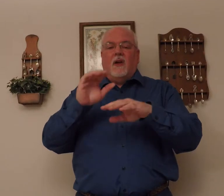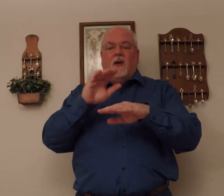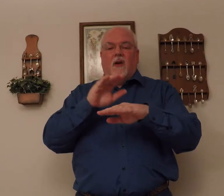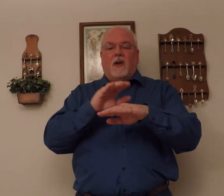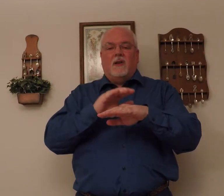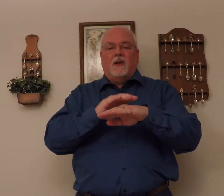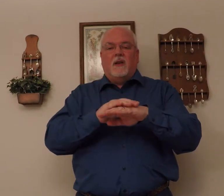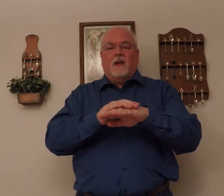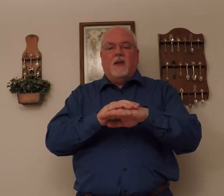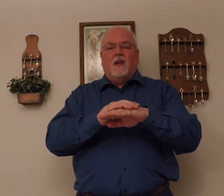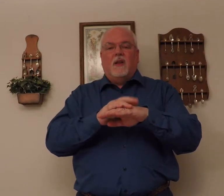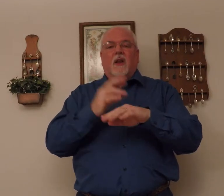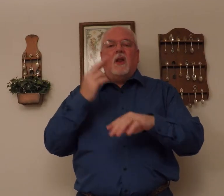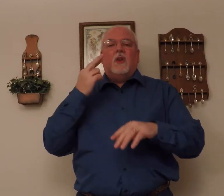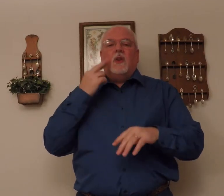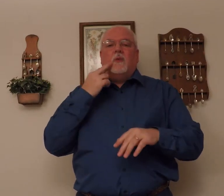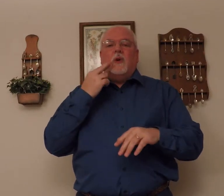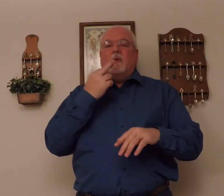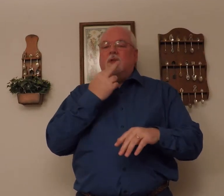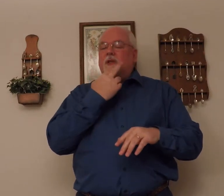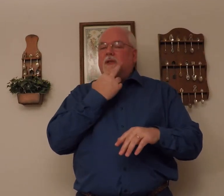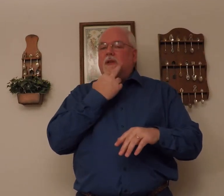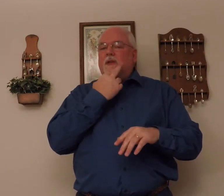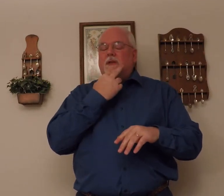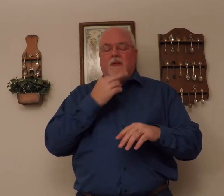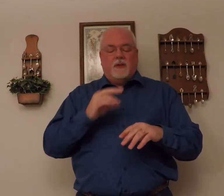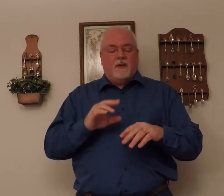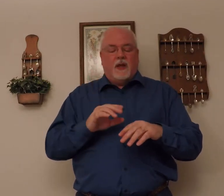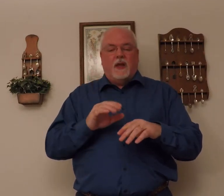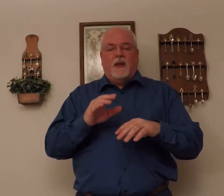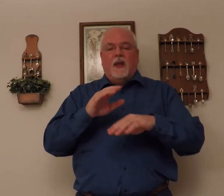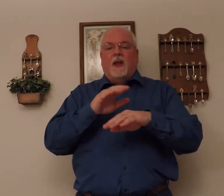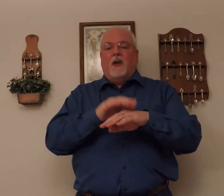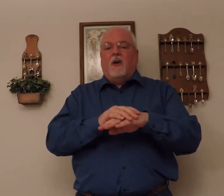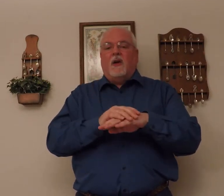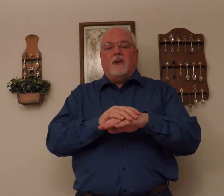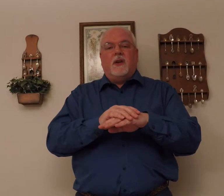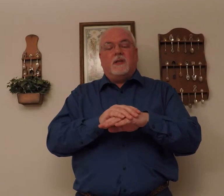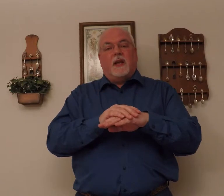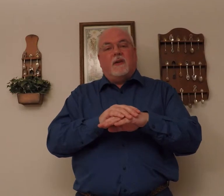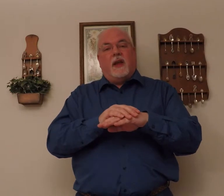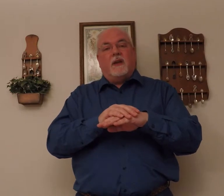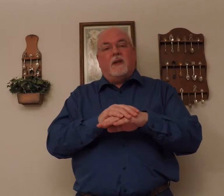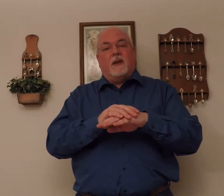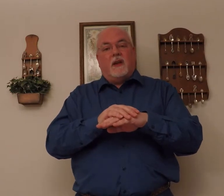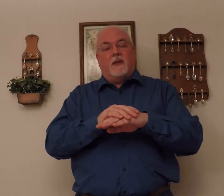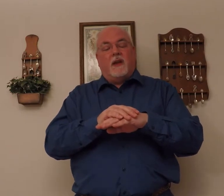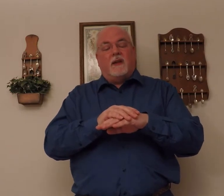On. The roses. Okay. On. You just lay your hand on the other hand.